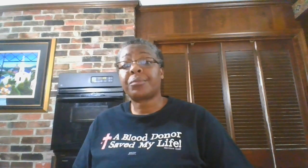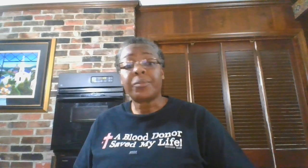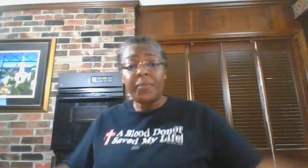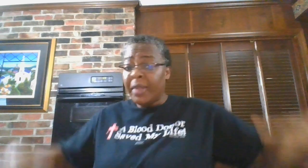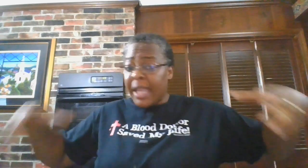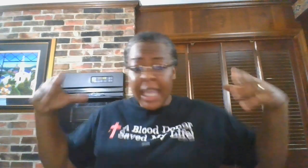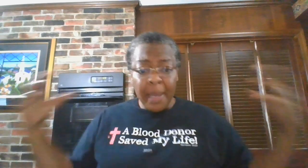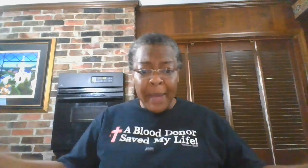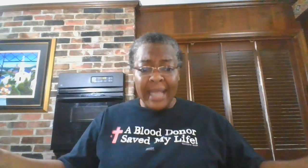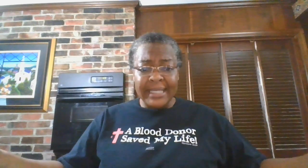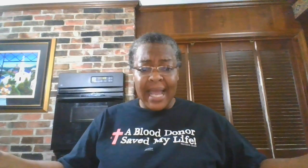He apologized.